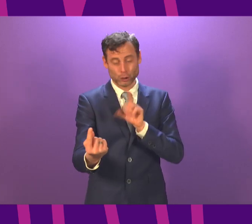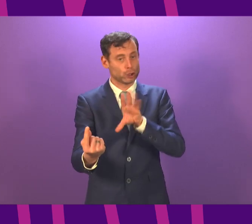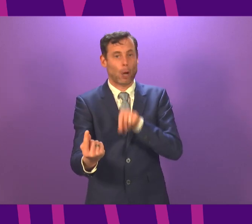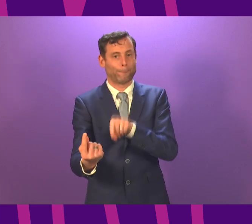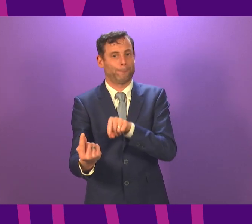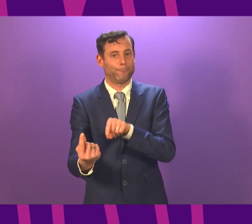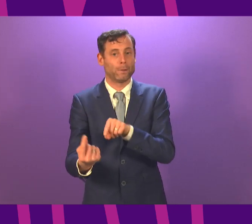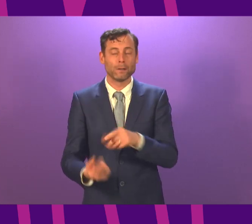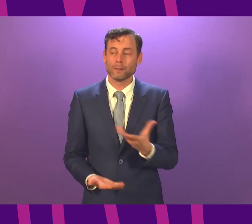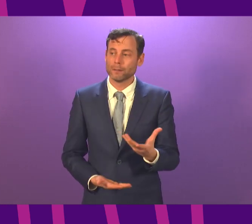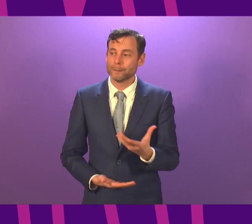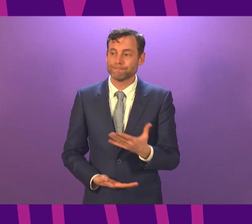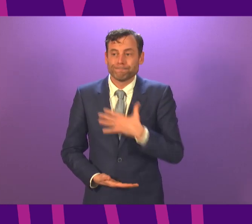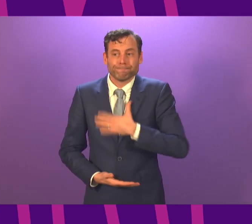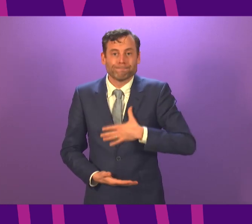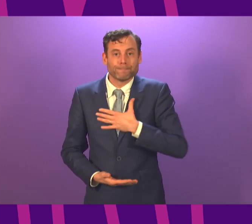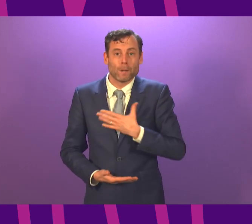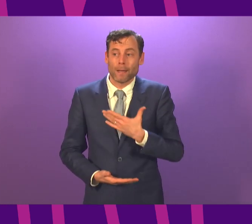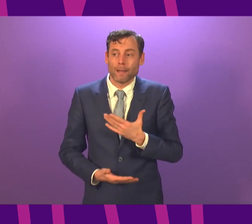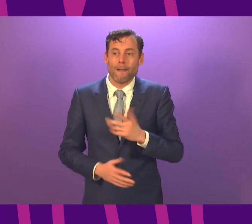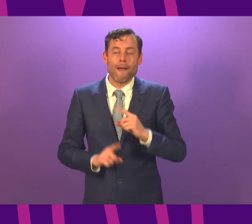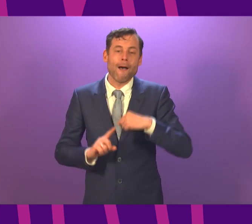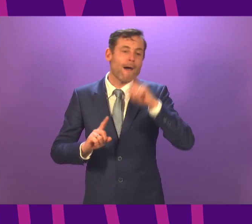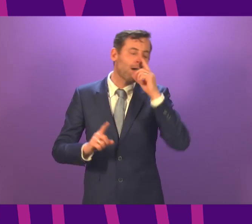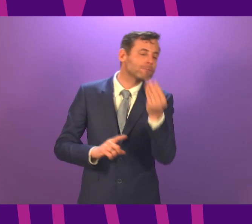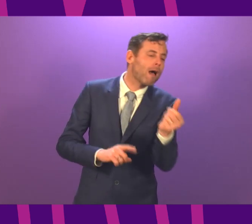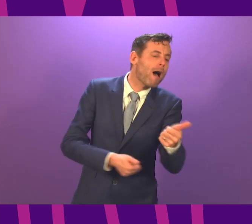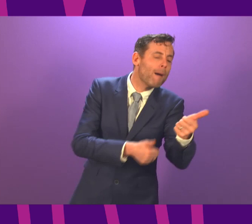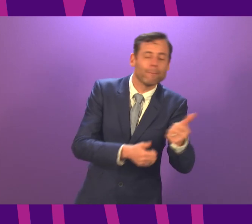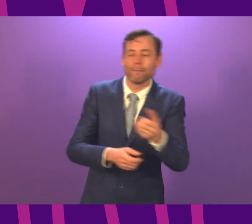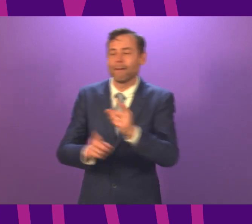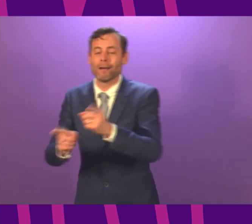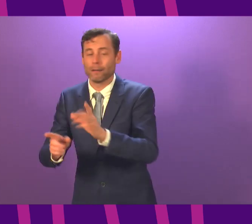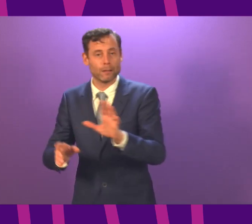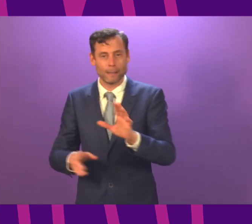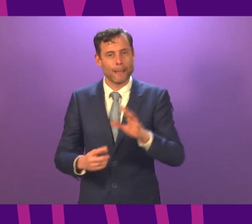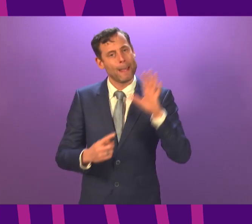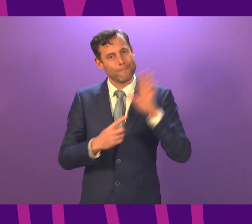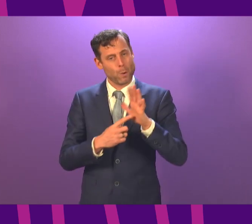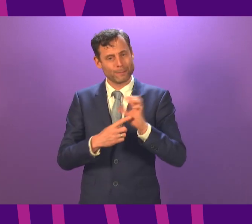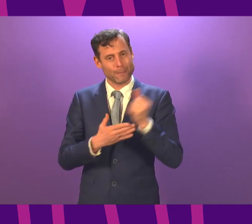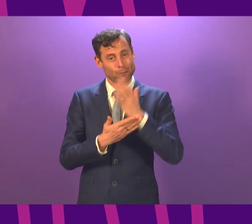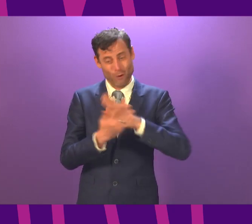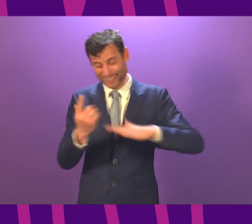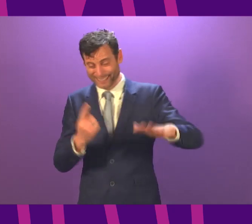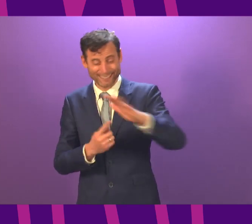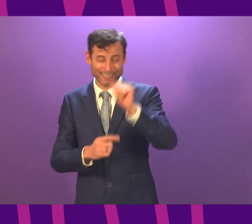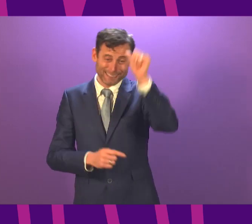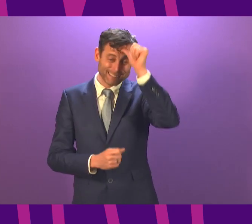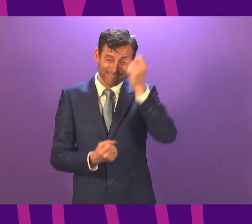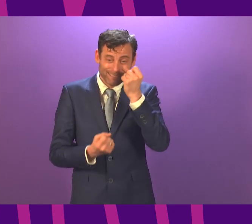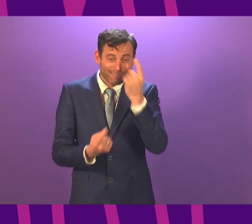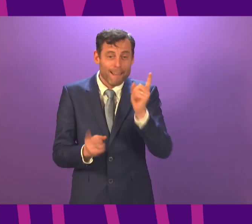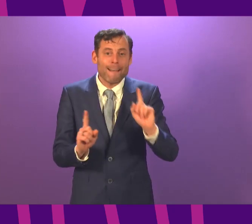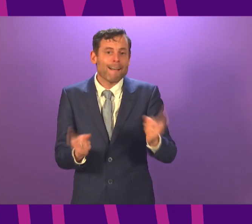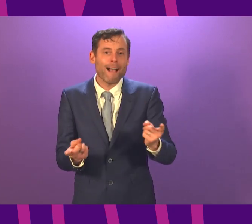to say that. There is no way of sugarcoating that. That's why we have always tried to create provisions in